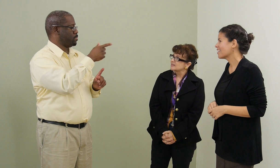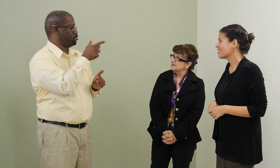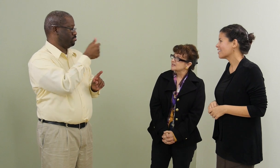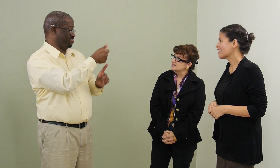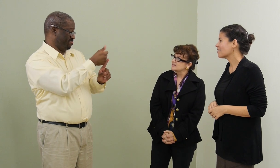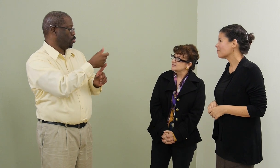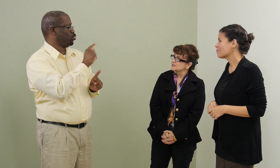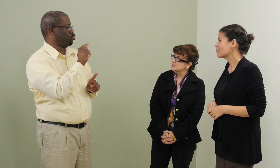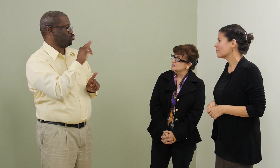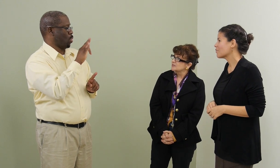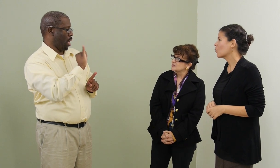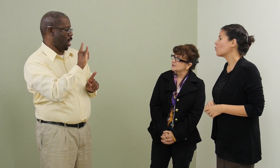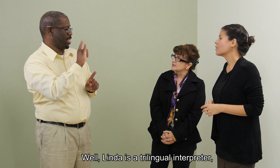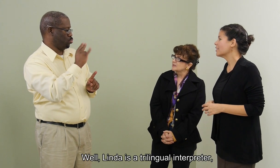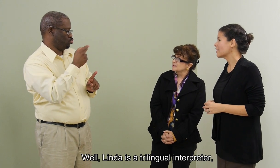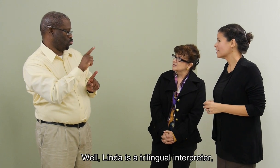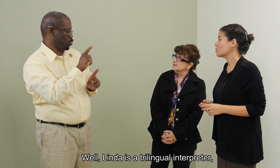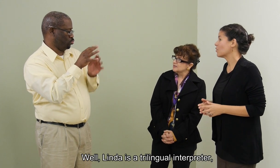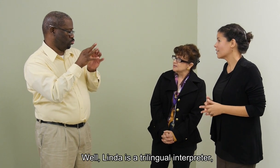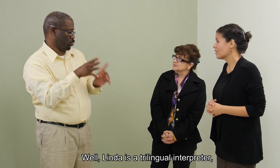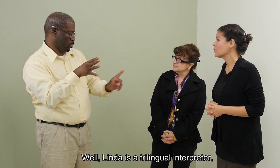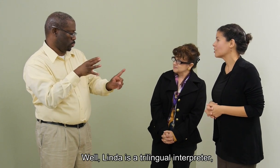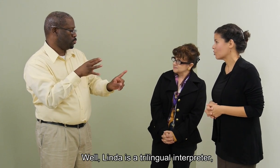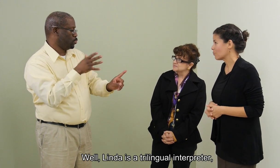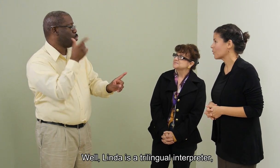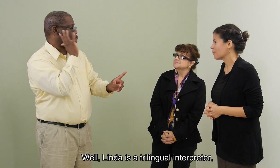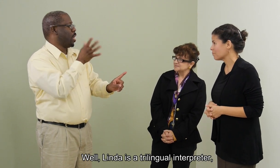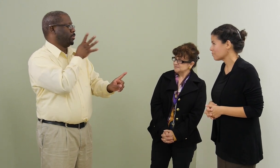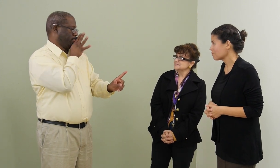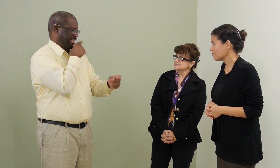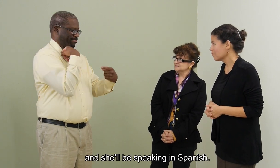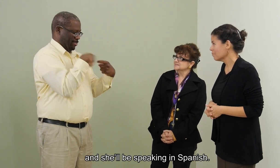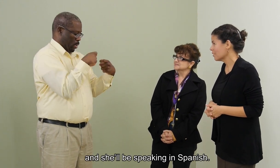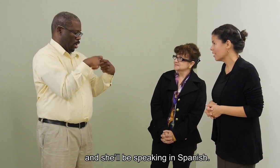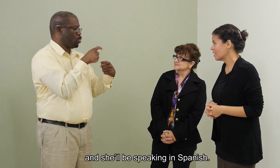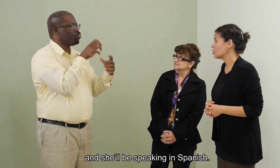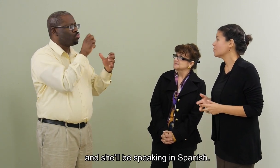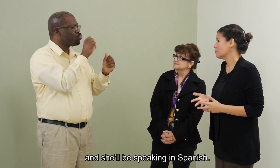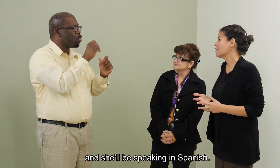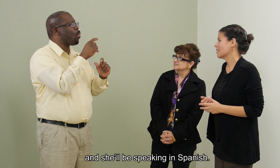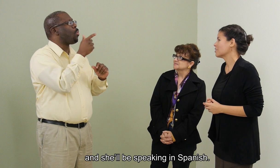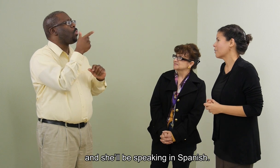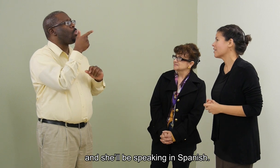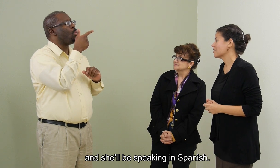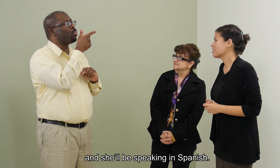That's right. Well, Linda is a trilingual interpreter, and she'll be speaking in Spanish.